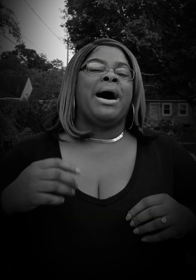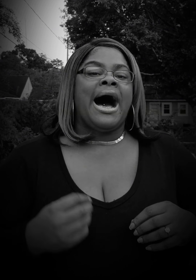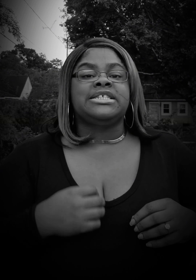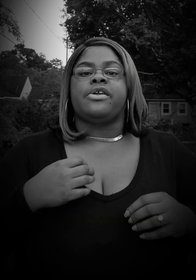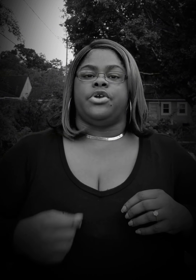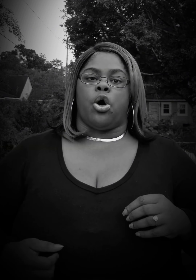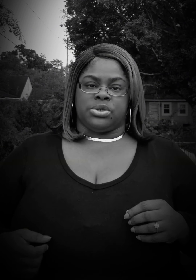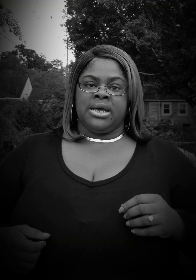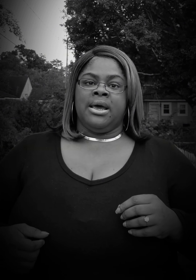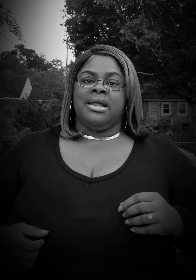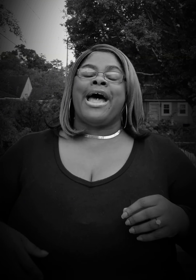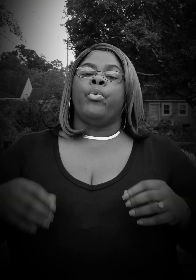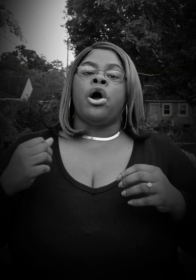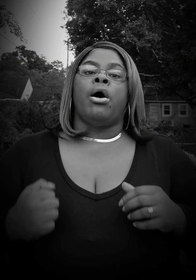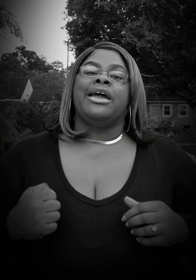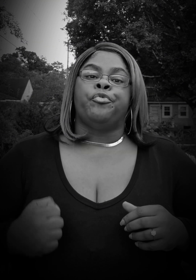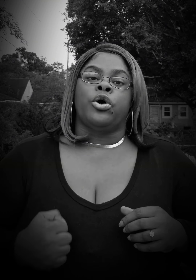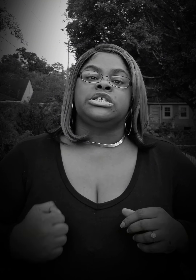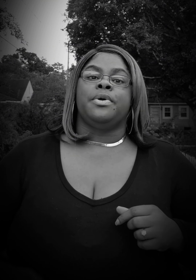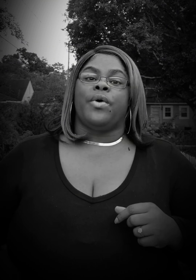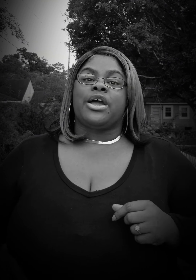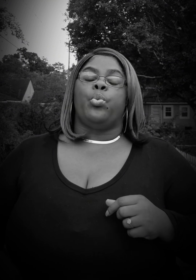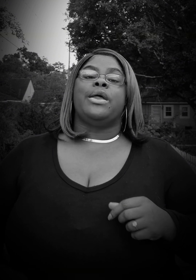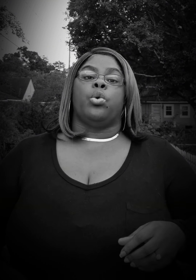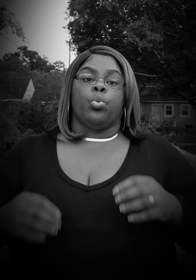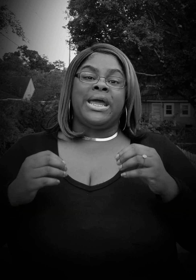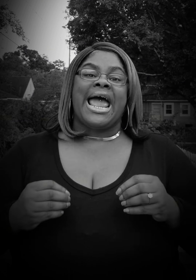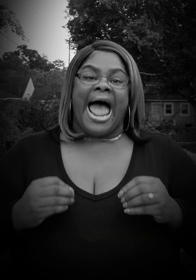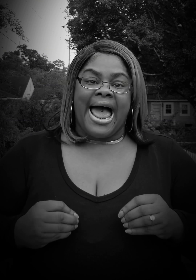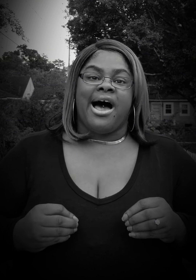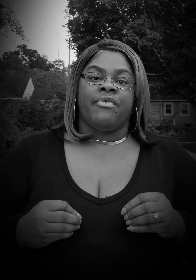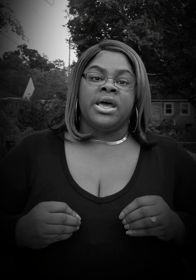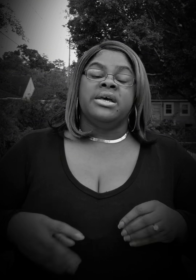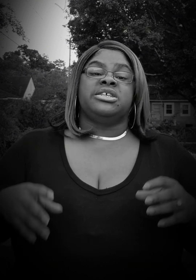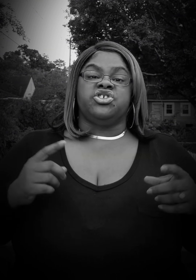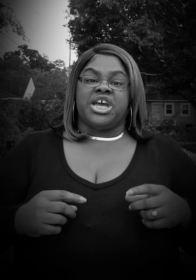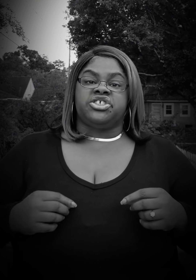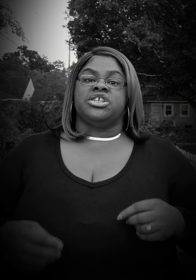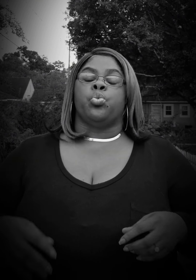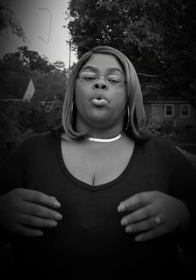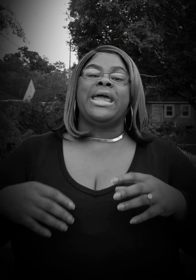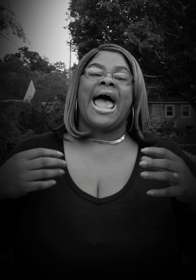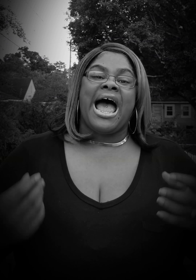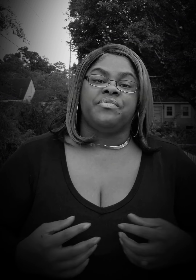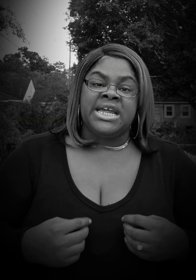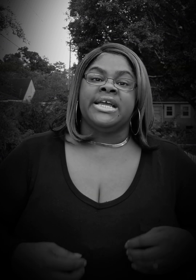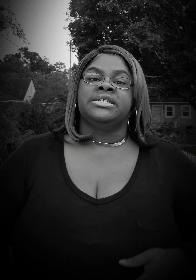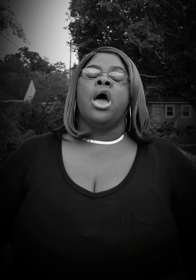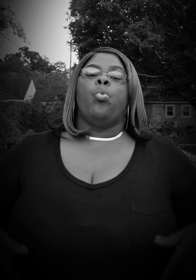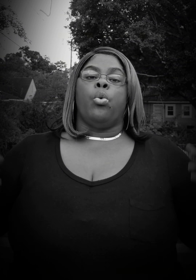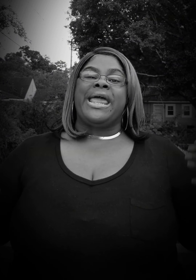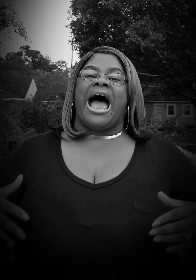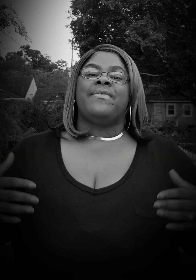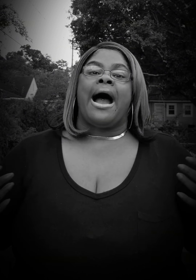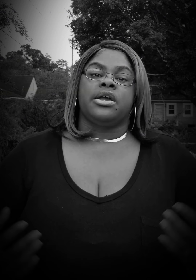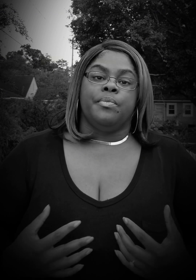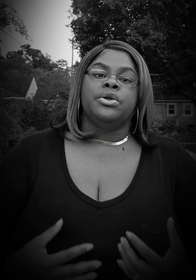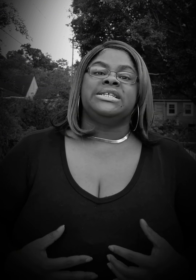positive note, that we are a force to be reckoned with when we have suggestions, when we have needs, when we have our communities